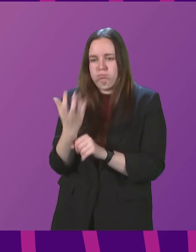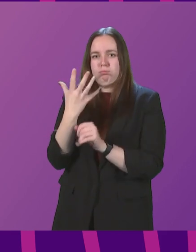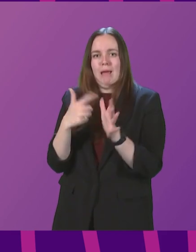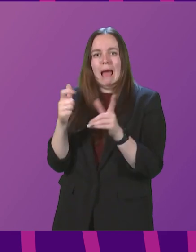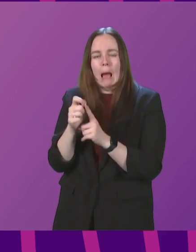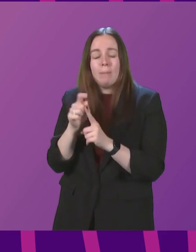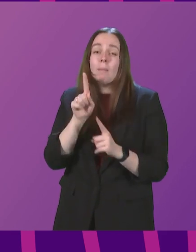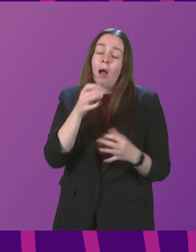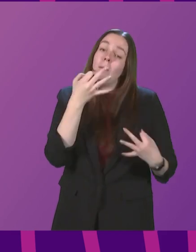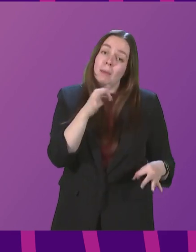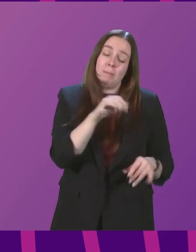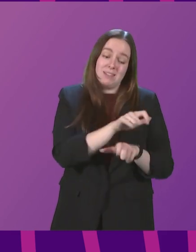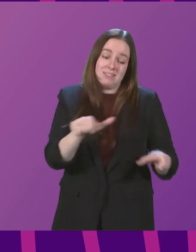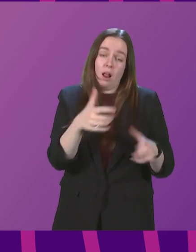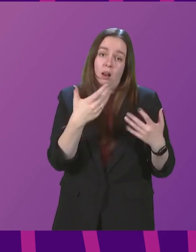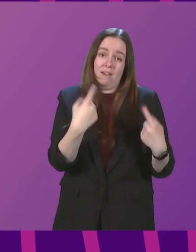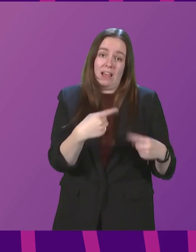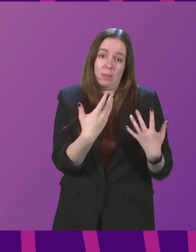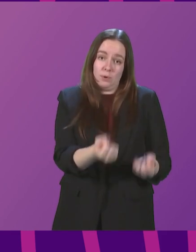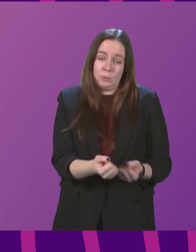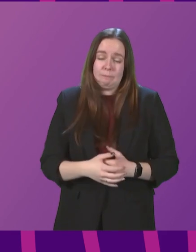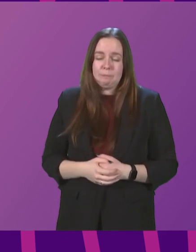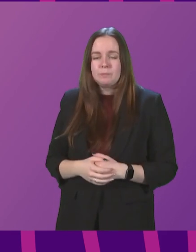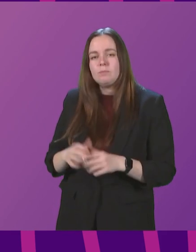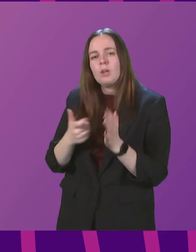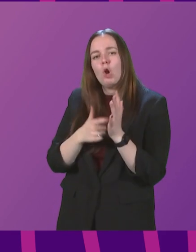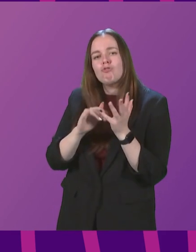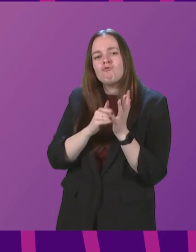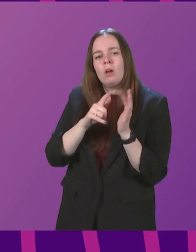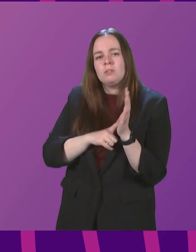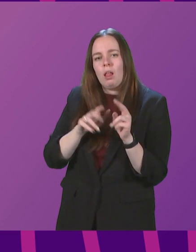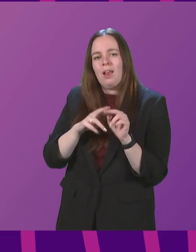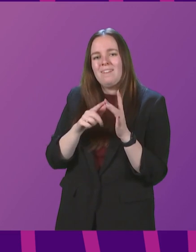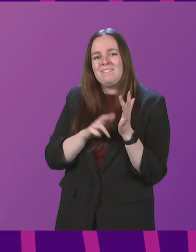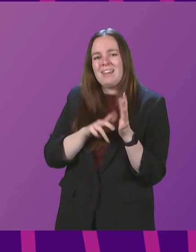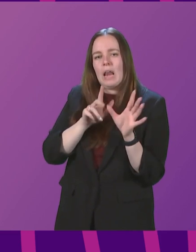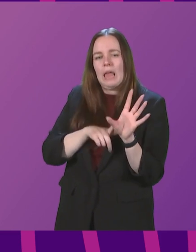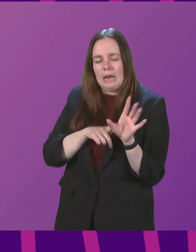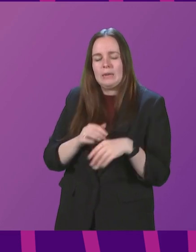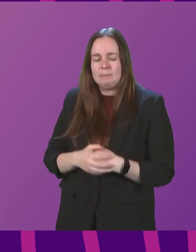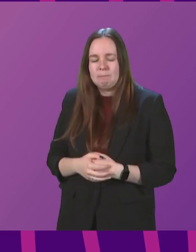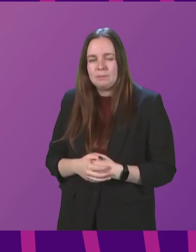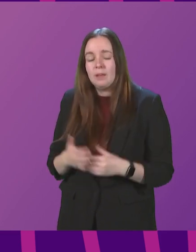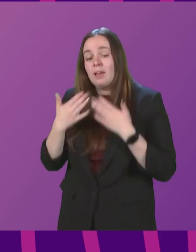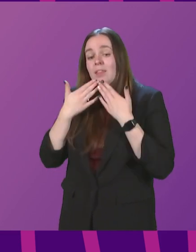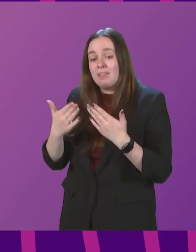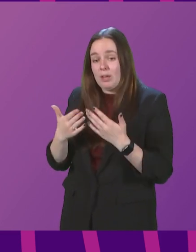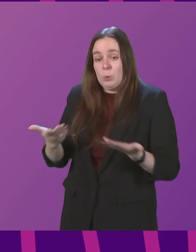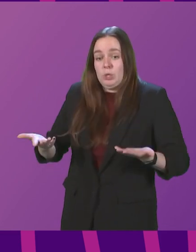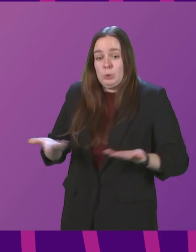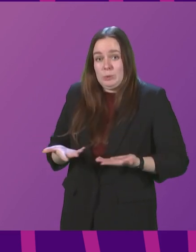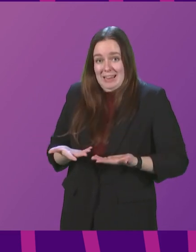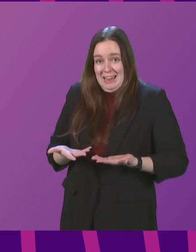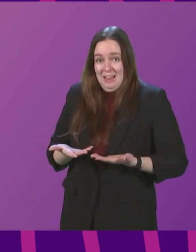But paper copies do continue to be available. Russell Finlay to be followed by Audrey Nicholl. Thank you. Today, the